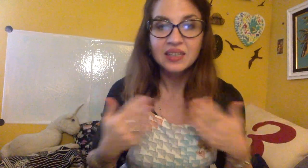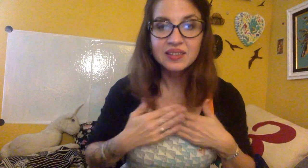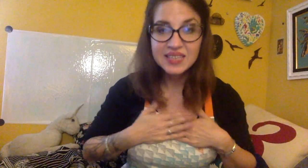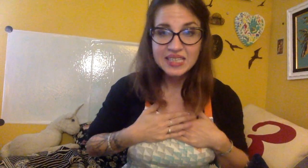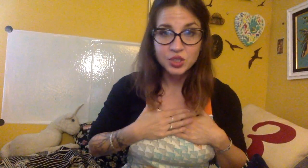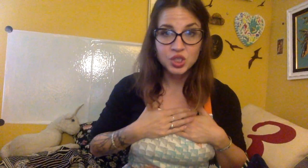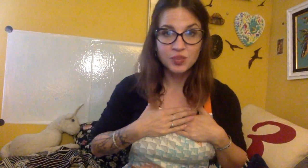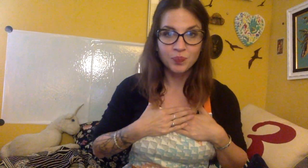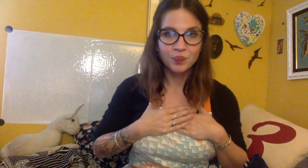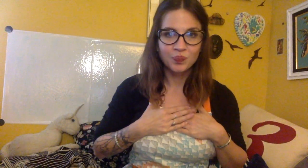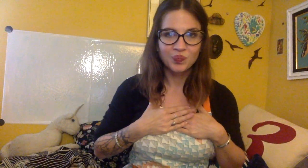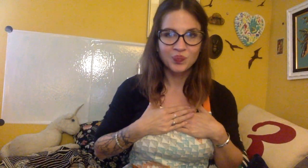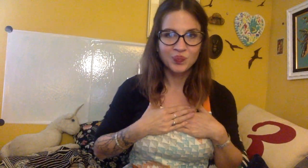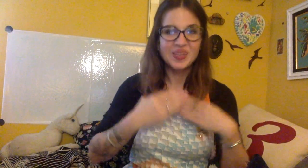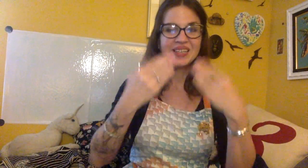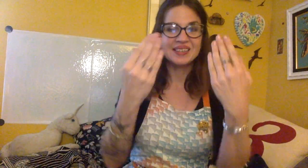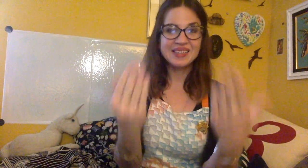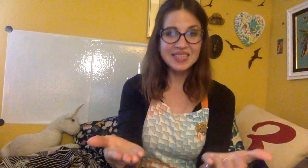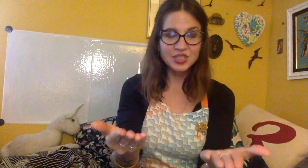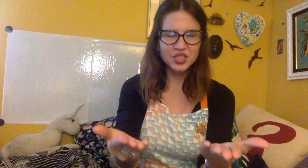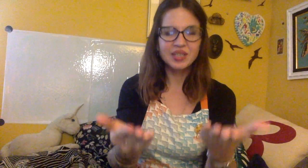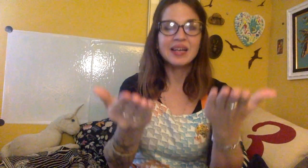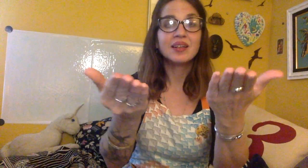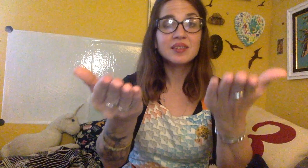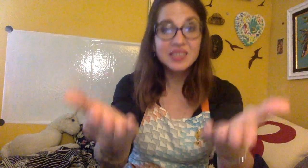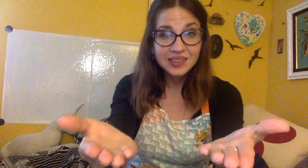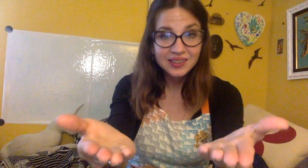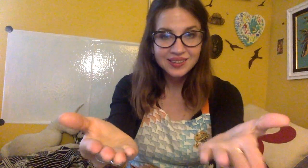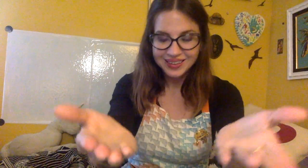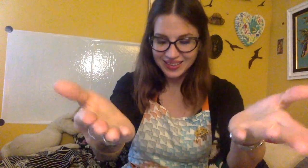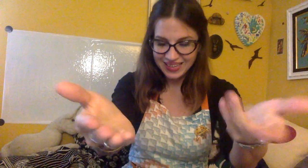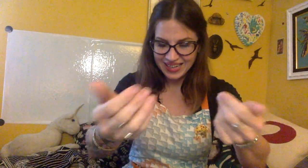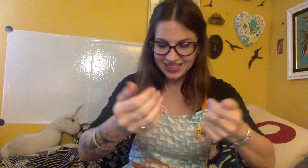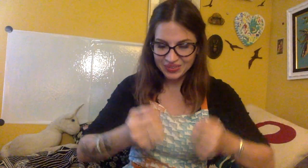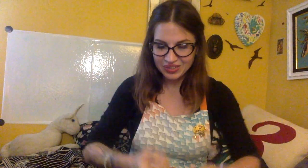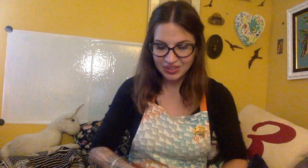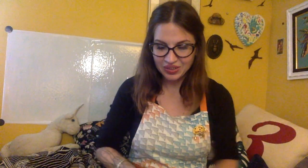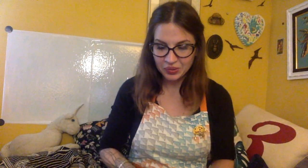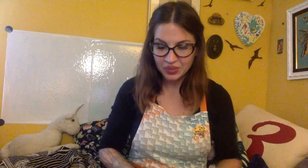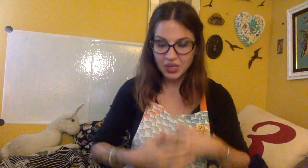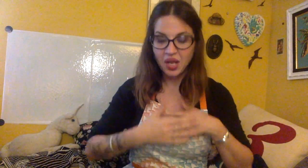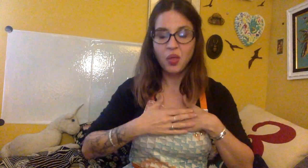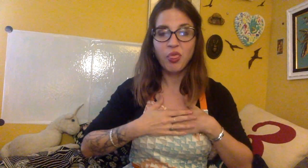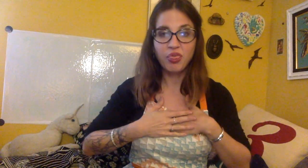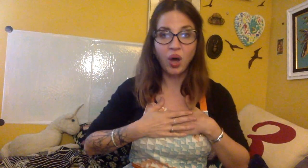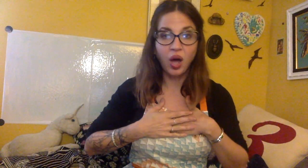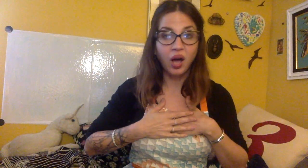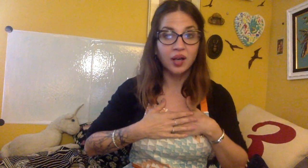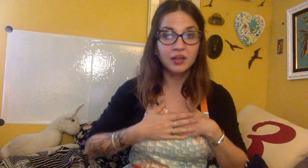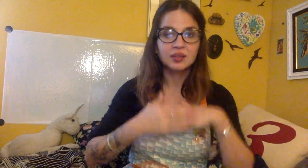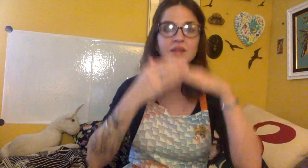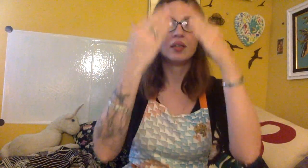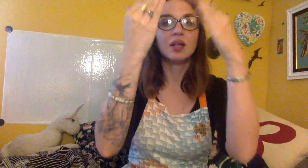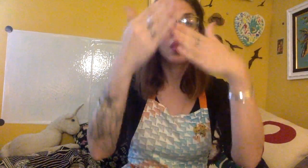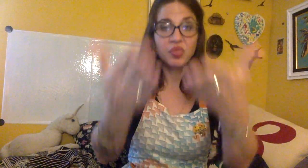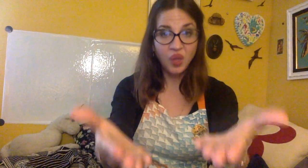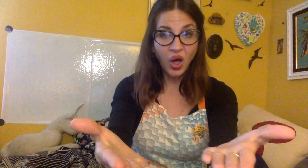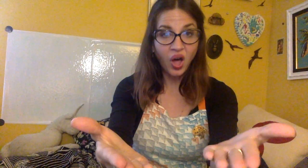Teach. Teach. T. There you go. Thaw. Thaw.